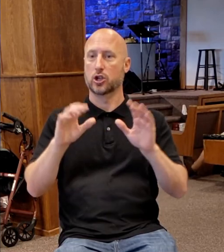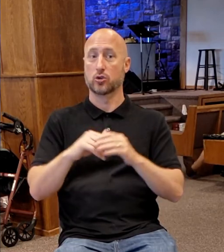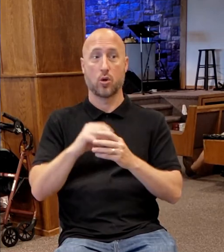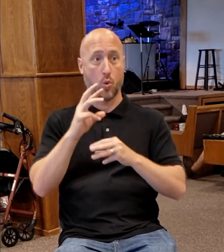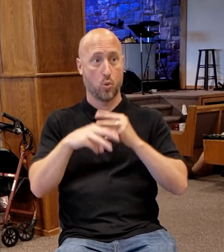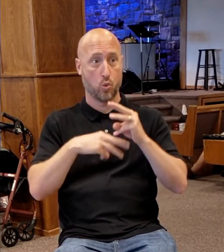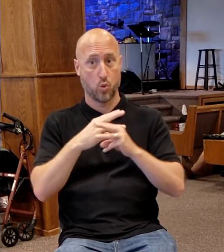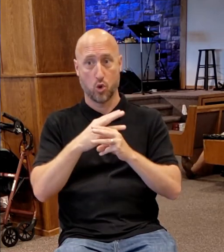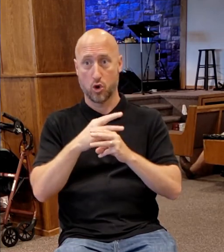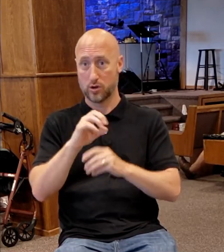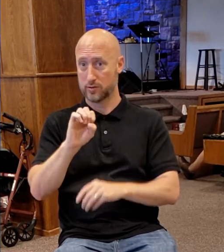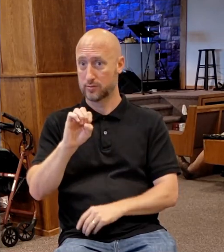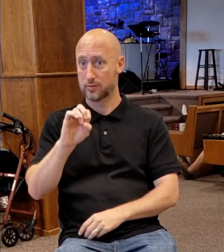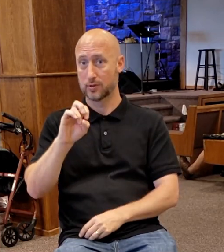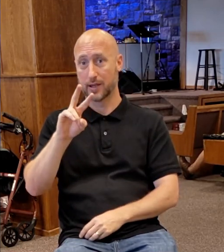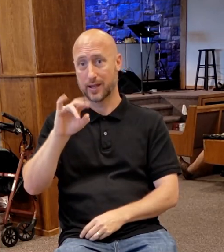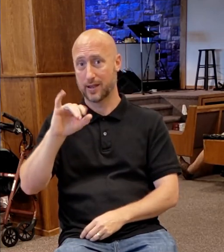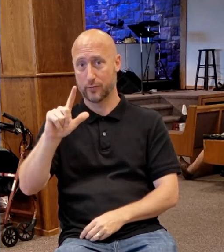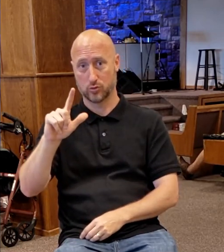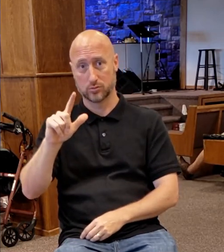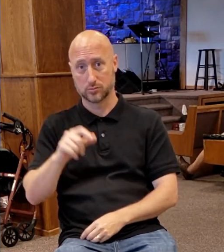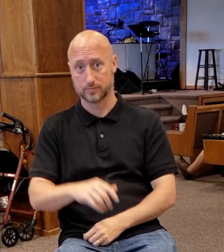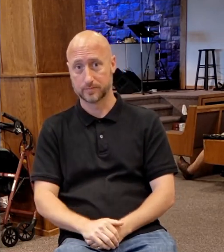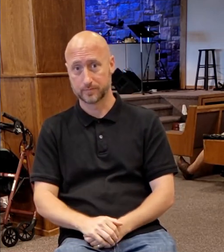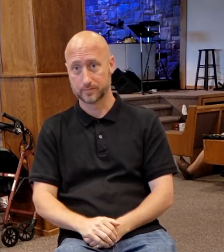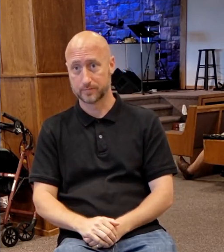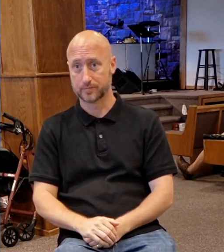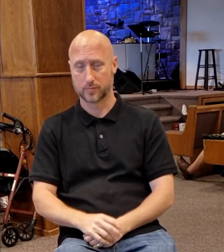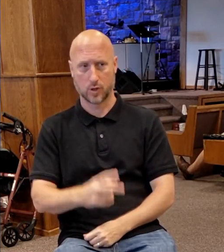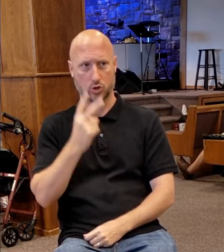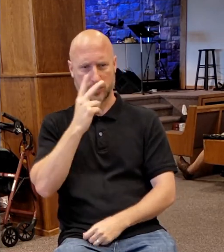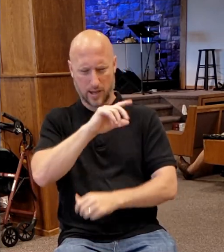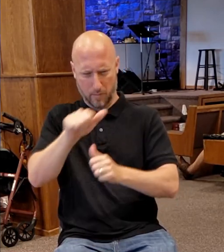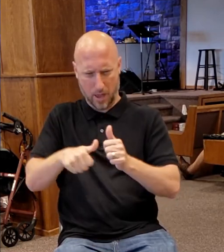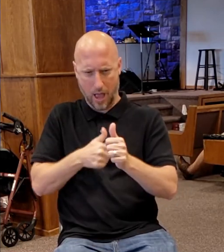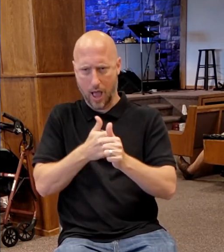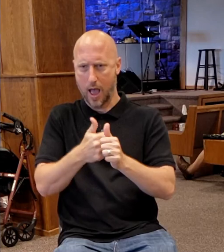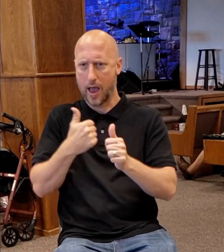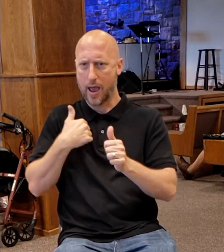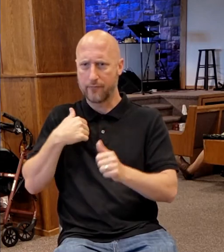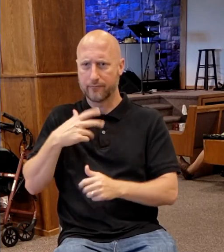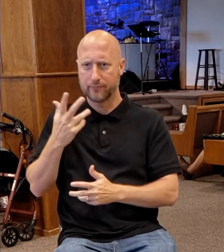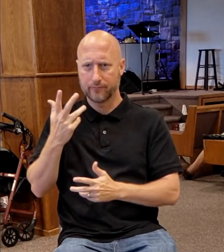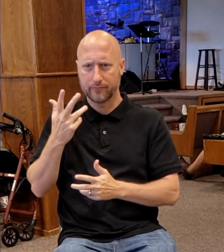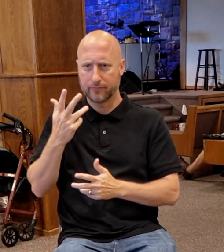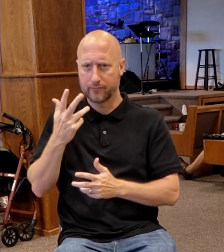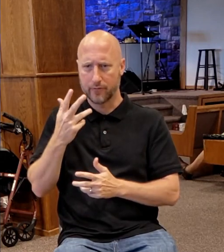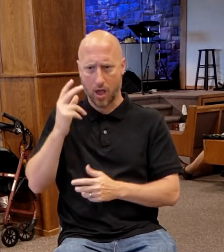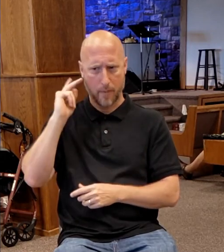You look what's driving it now. What is the force behind all of this? It's not political.